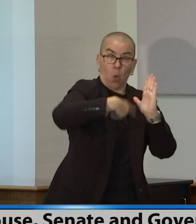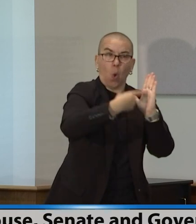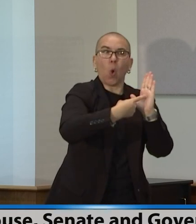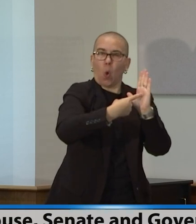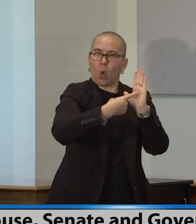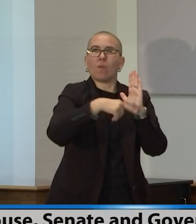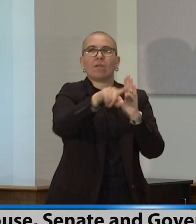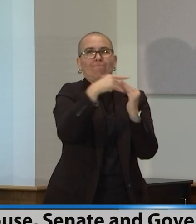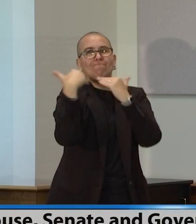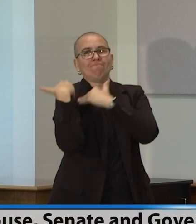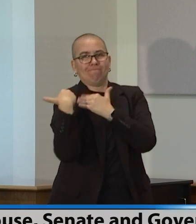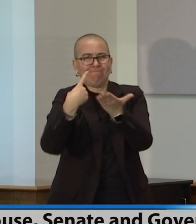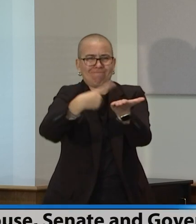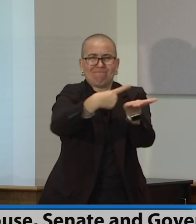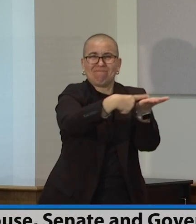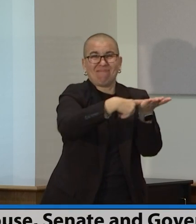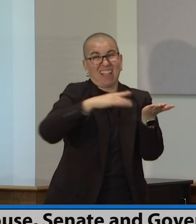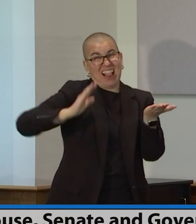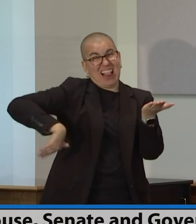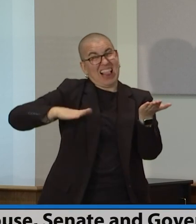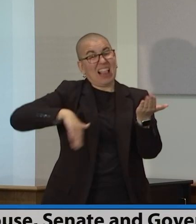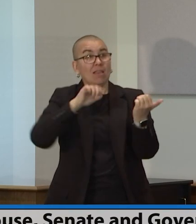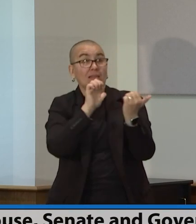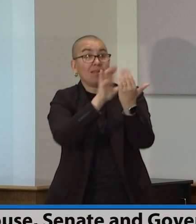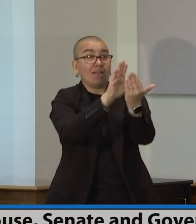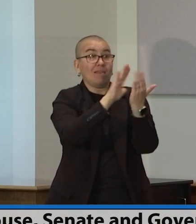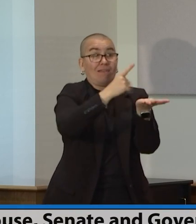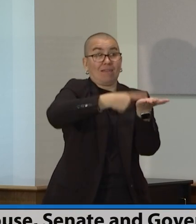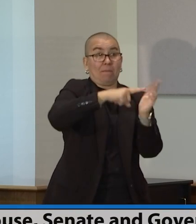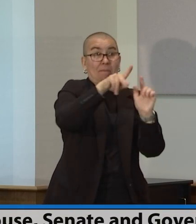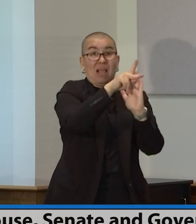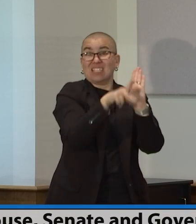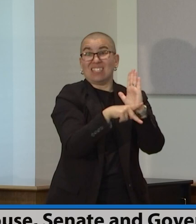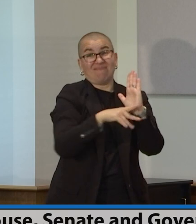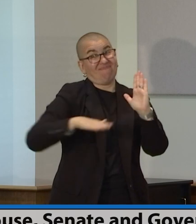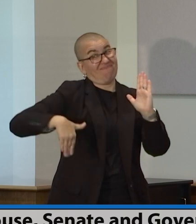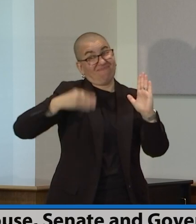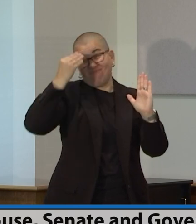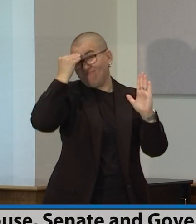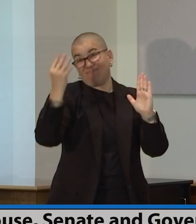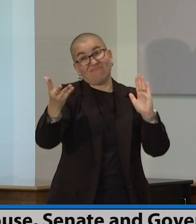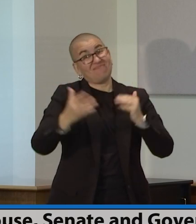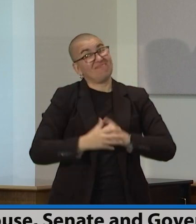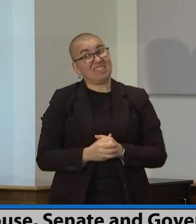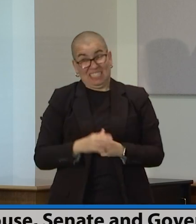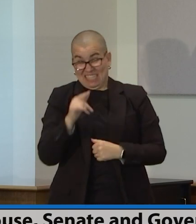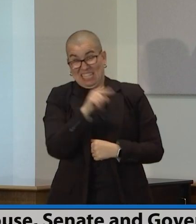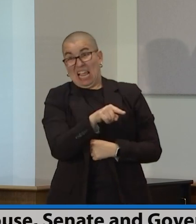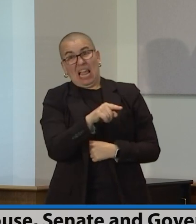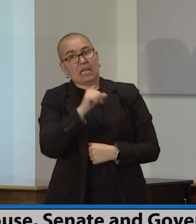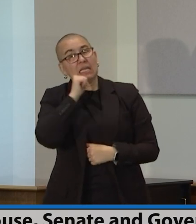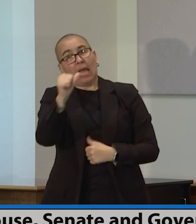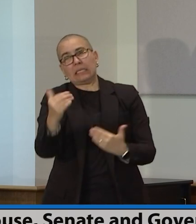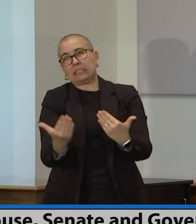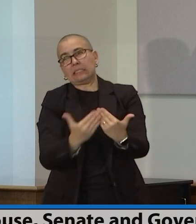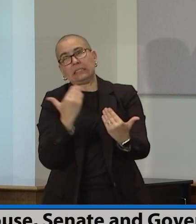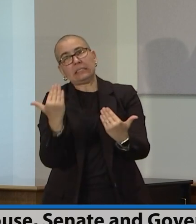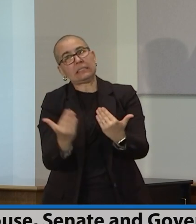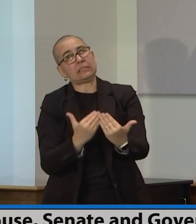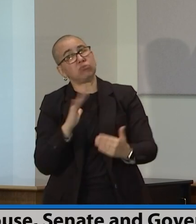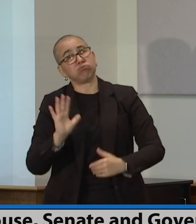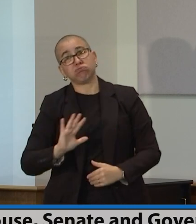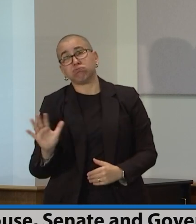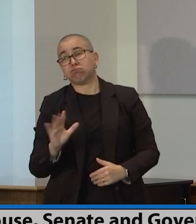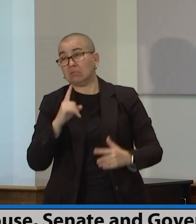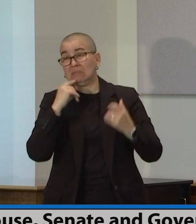the process should do its work. And so, not easy. The fact that we are very different on many, many issues, it really is a